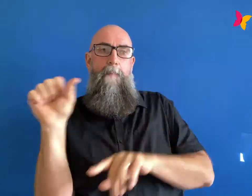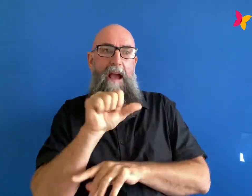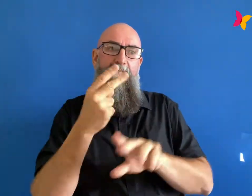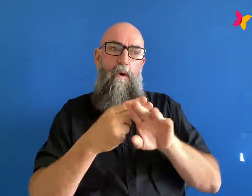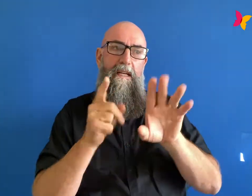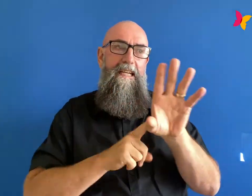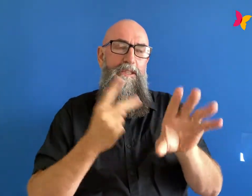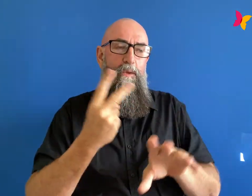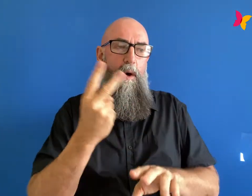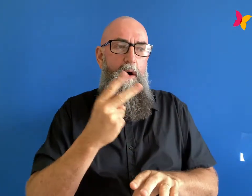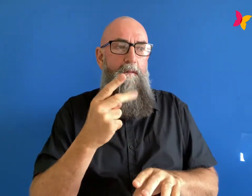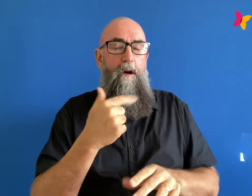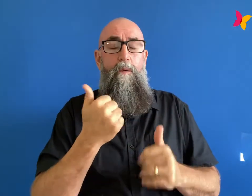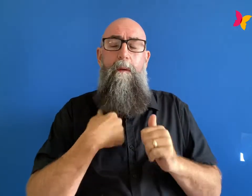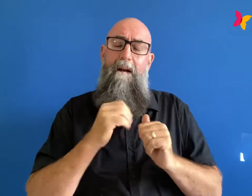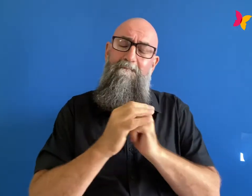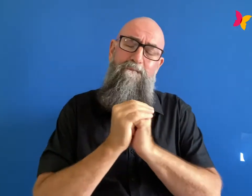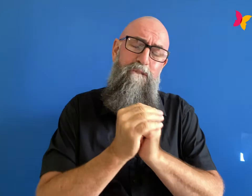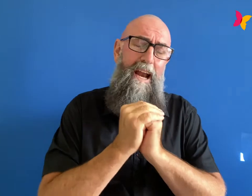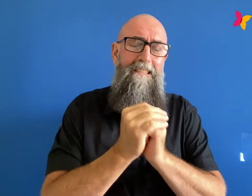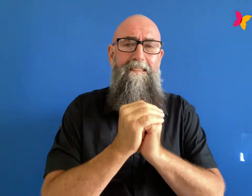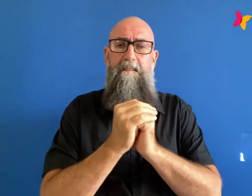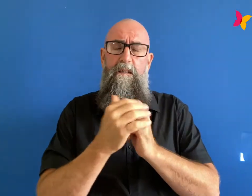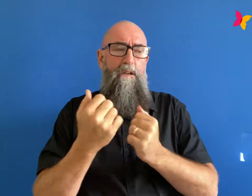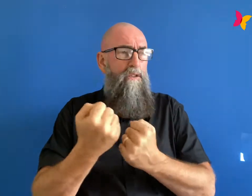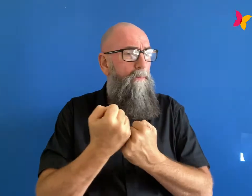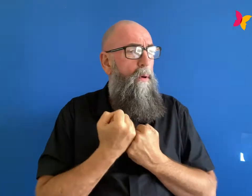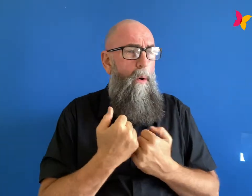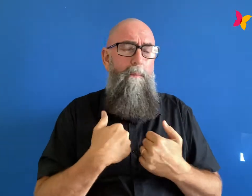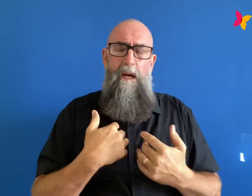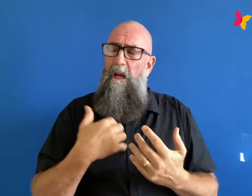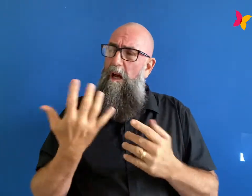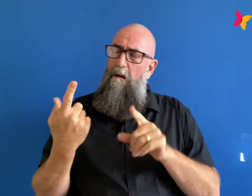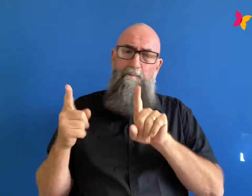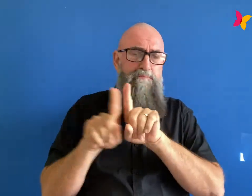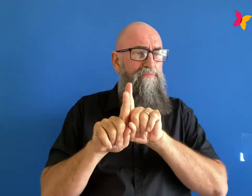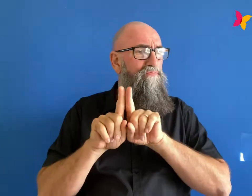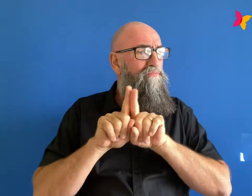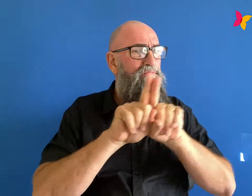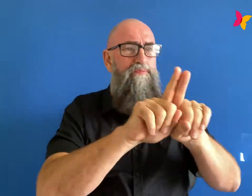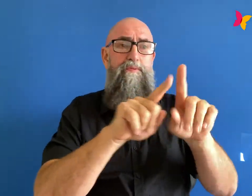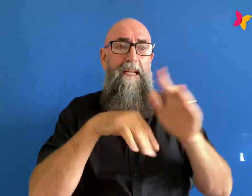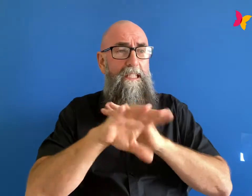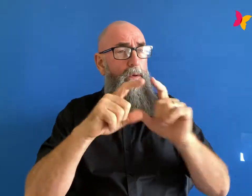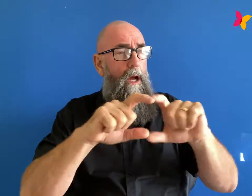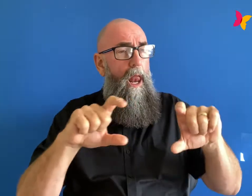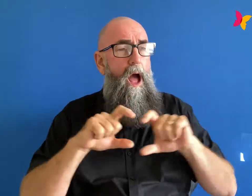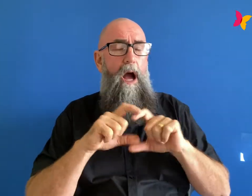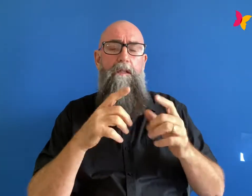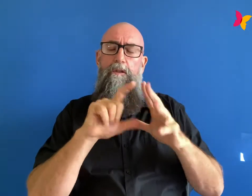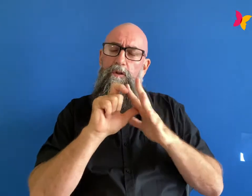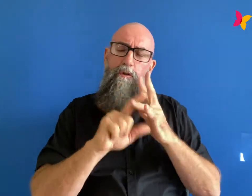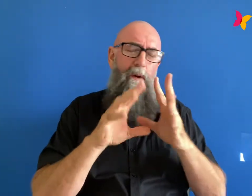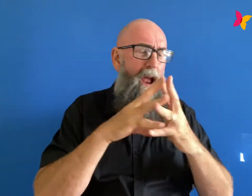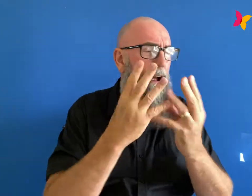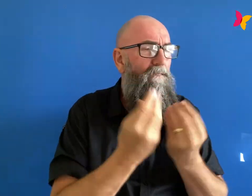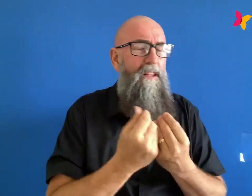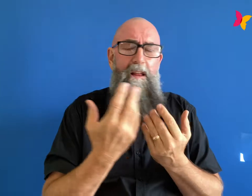took me to all my classes made sure that i was never alone a second like i always had someone escorting me as such and acting as if